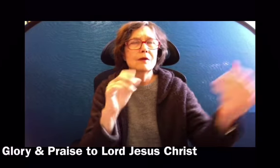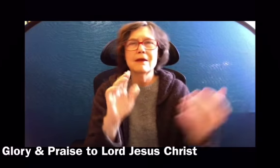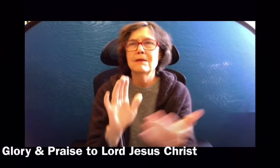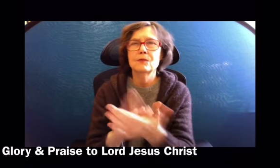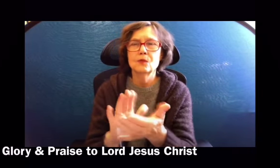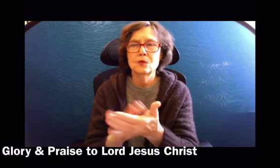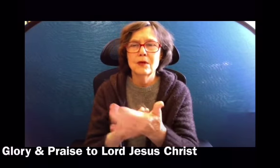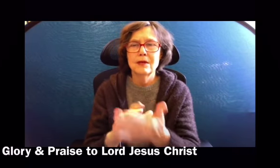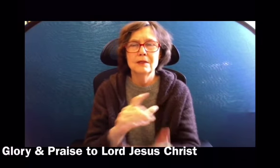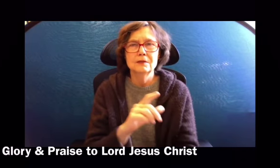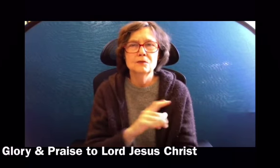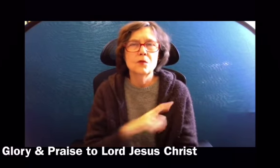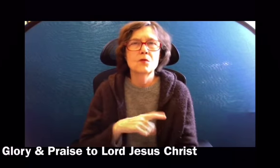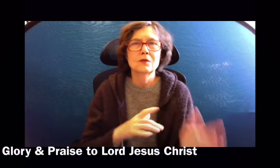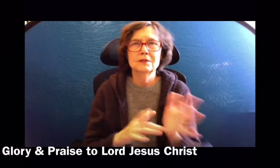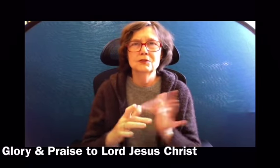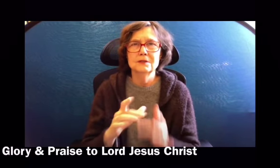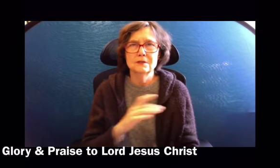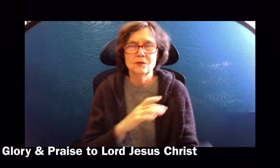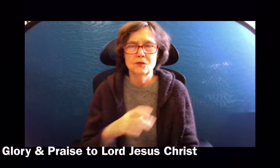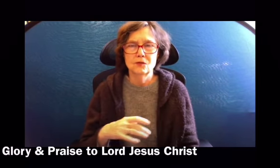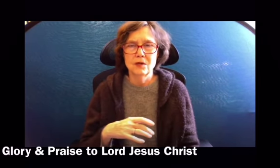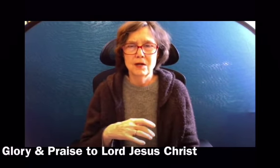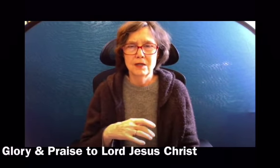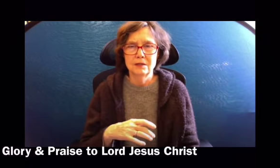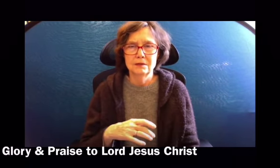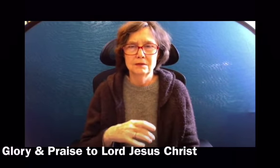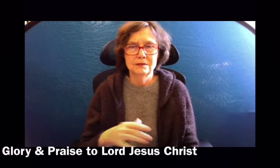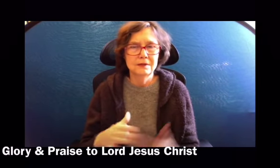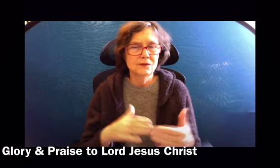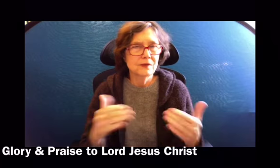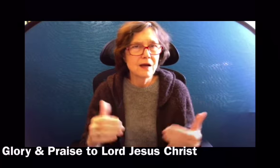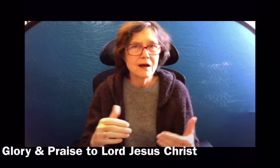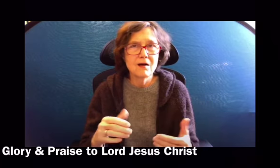Glory and praise to you Lord Jesus Christ